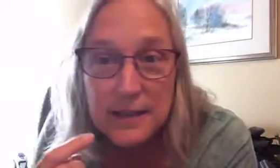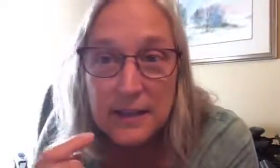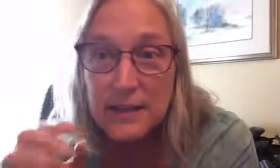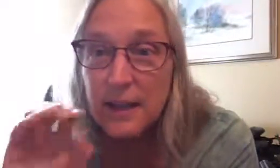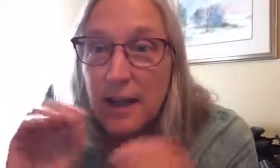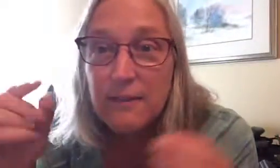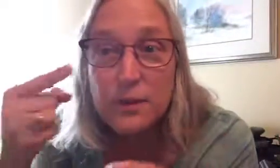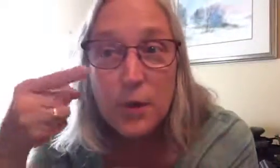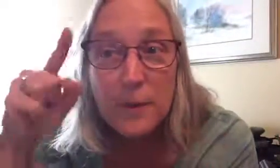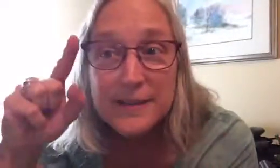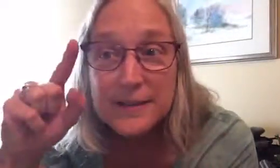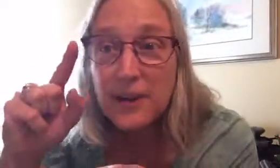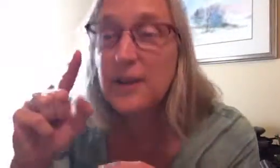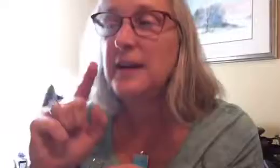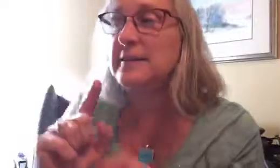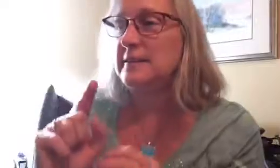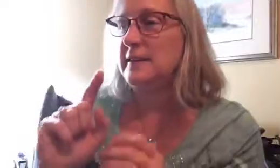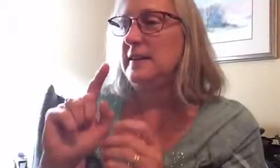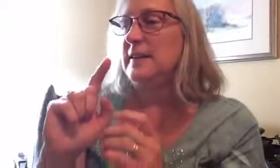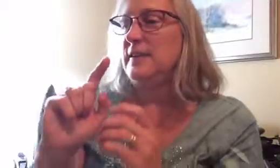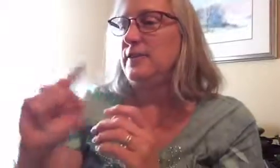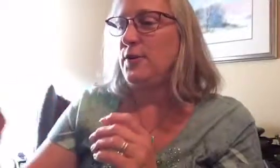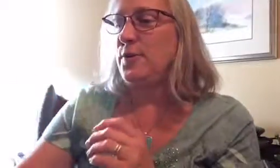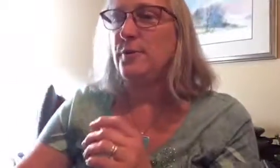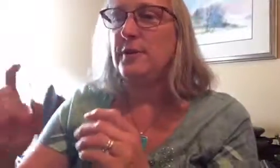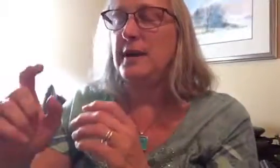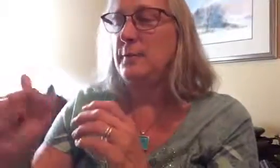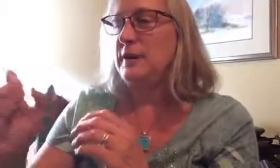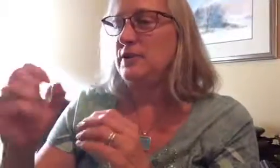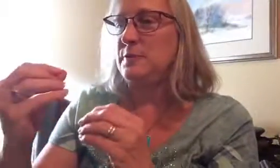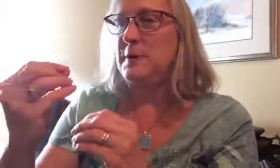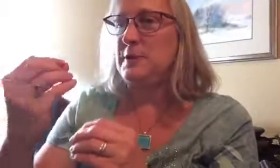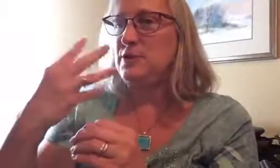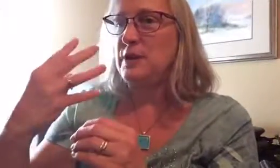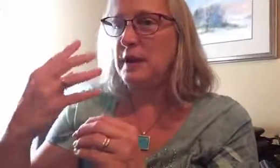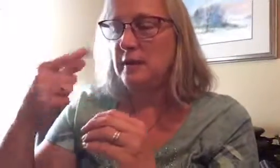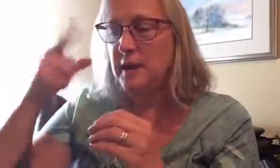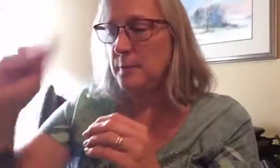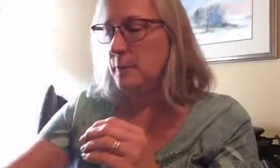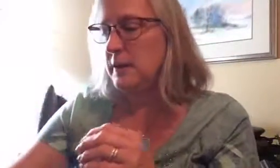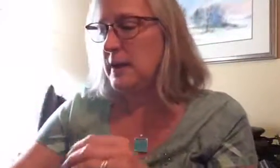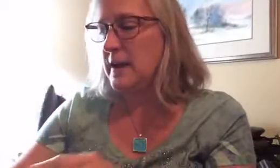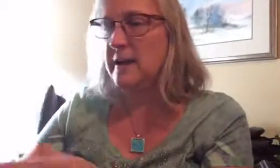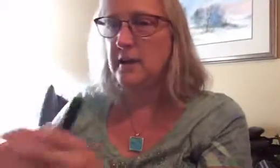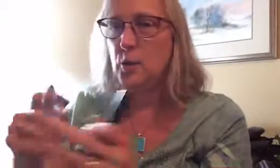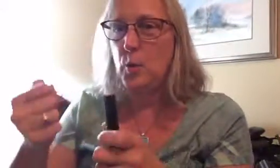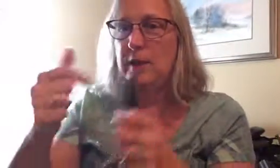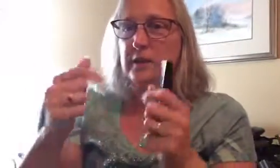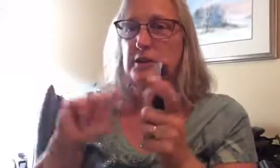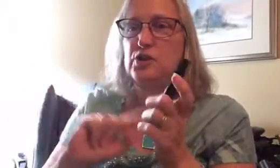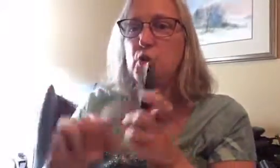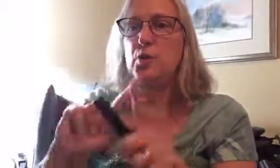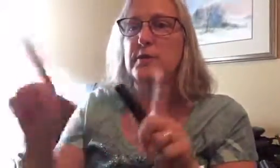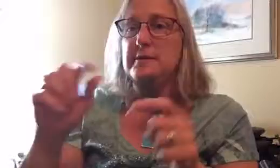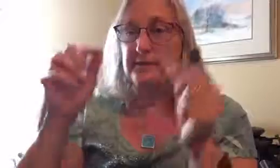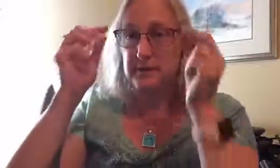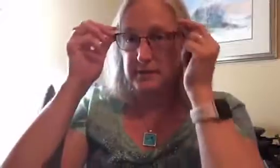i have no mascara on so i'm actually gonna maybe turn on a light and put it on quickly to show you the difference